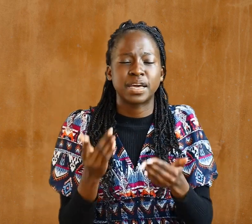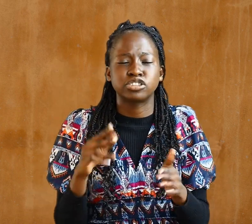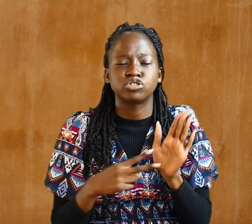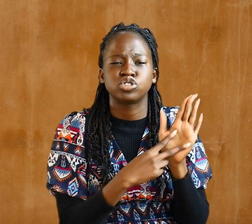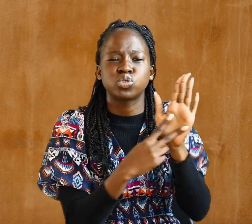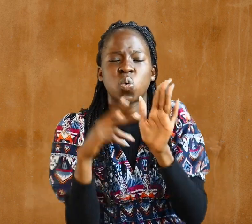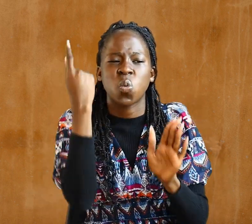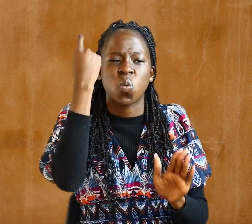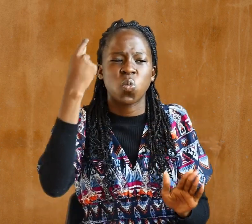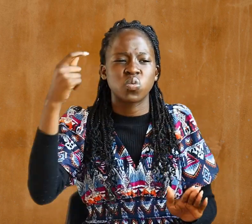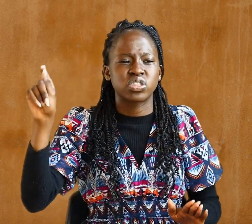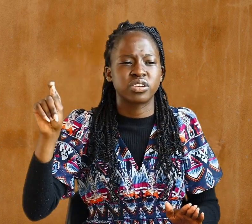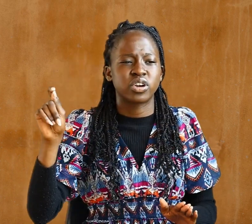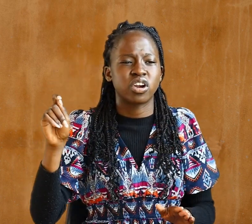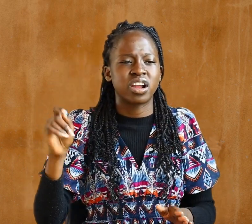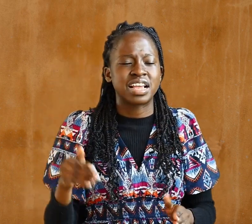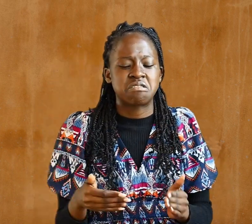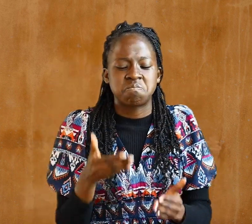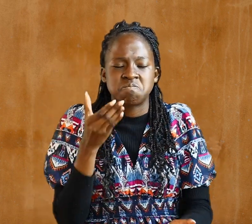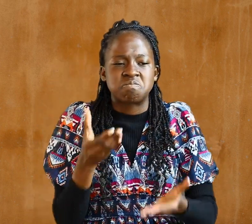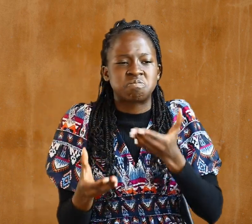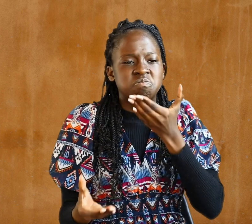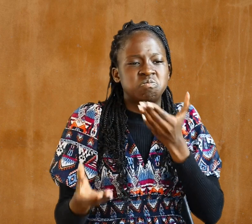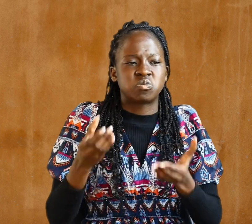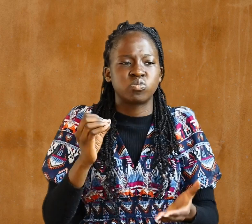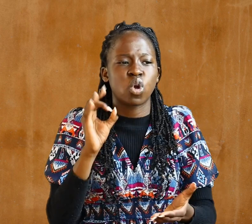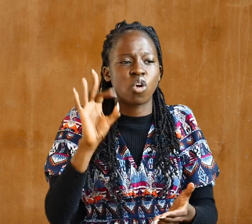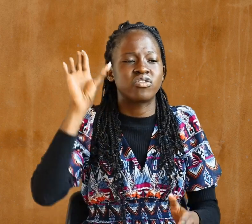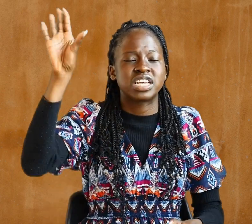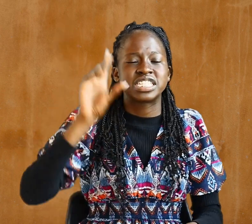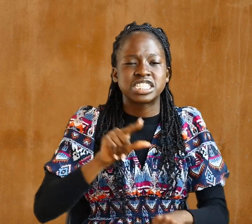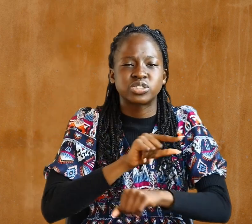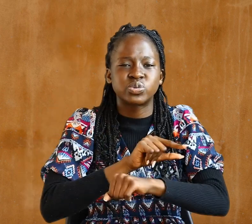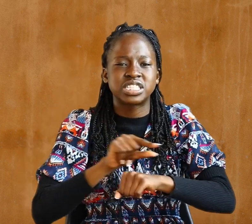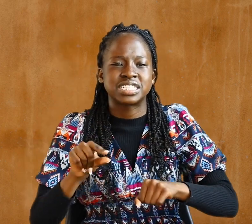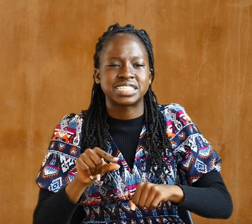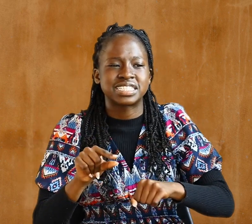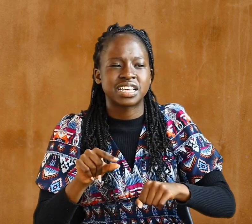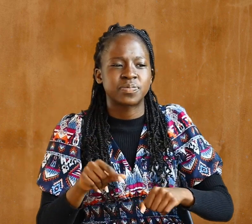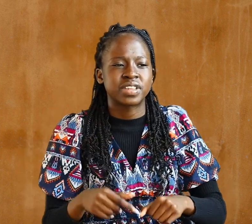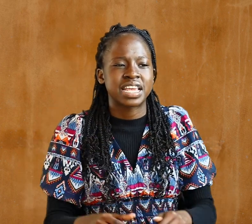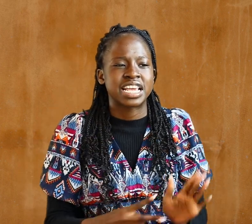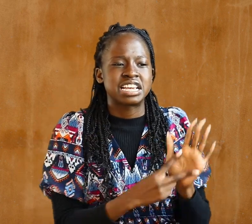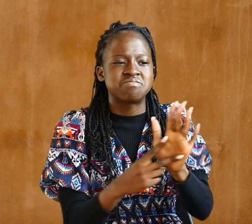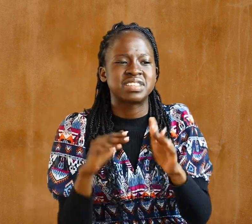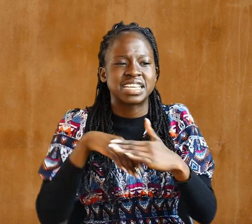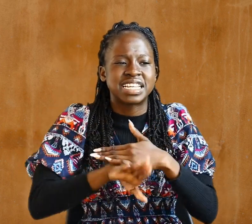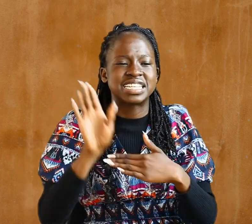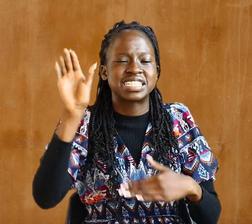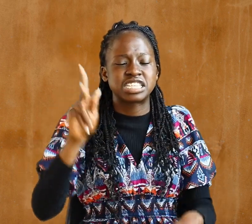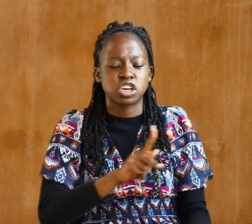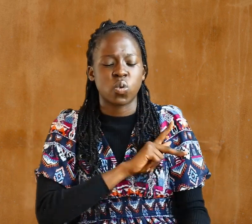riches of his grace expressed in his kindness to us in Christ Jesus.